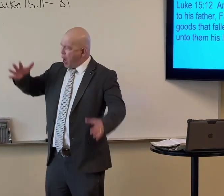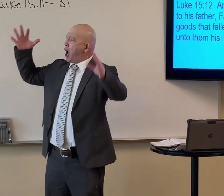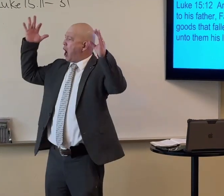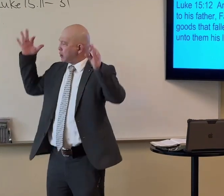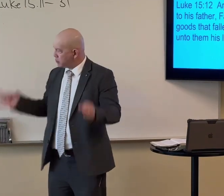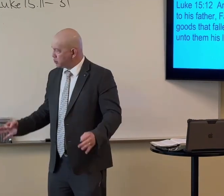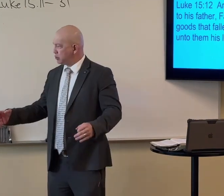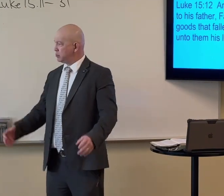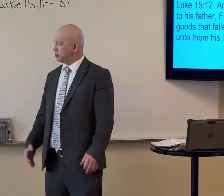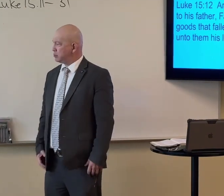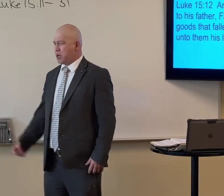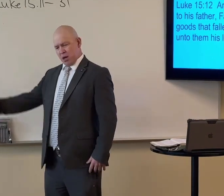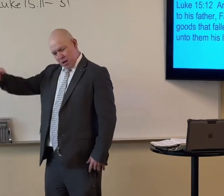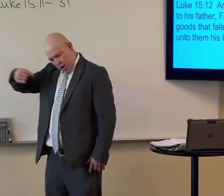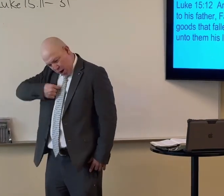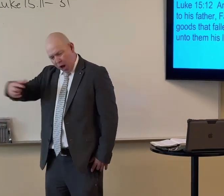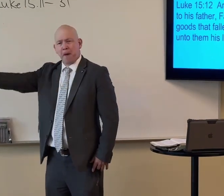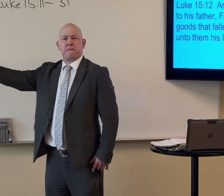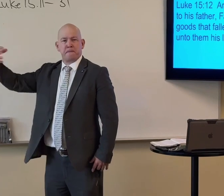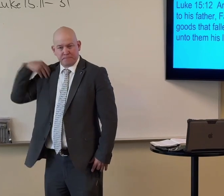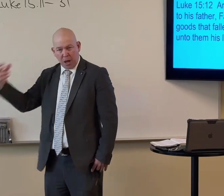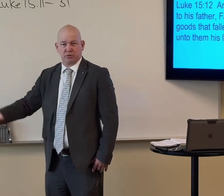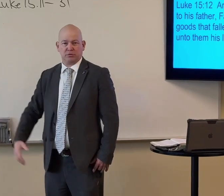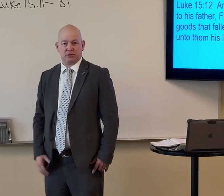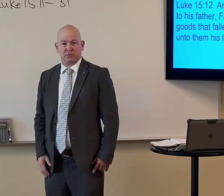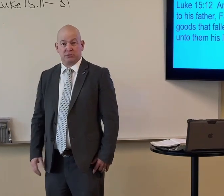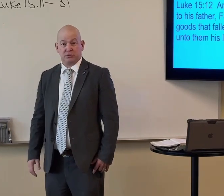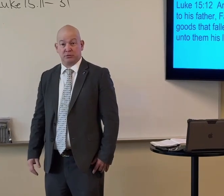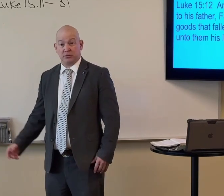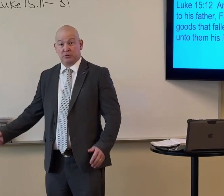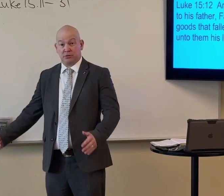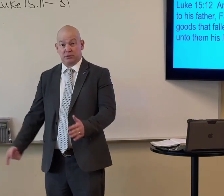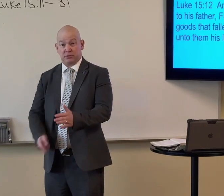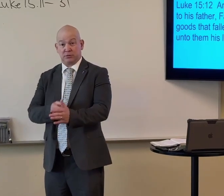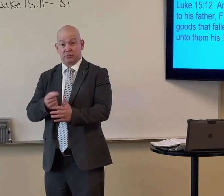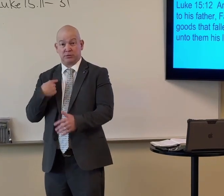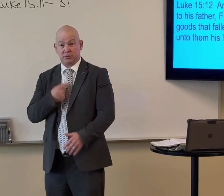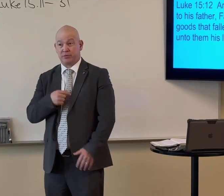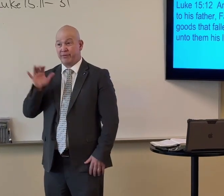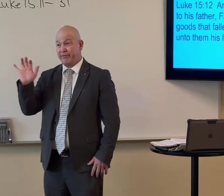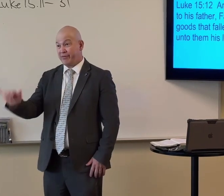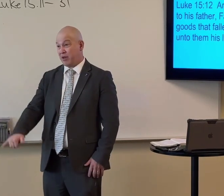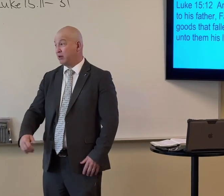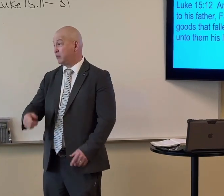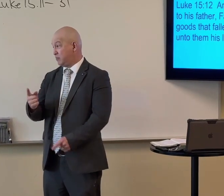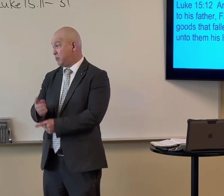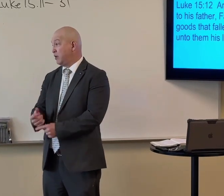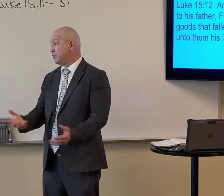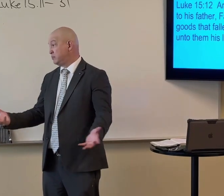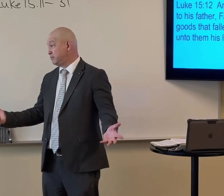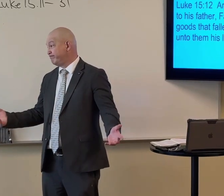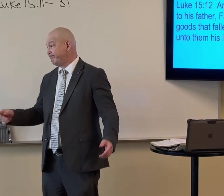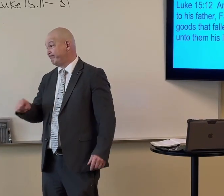It's decision. It's I'm my own boss. Sometimes we're just like that.